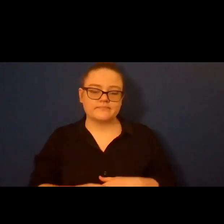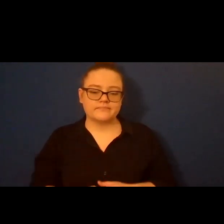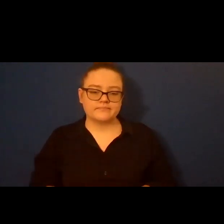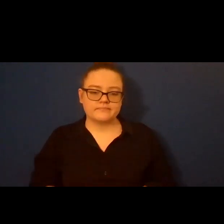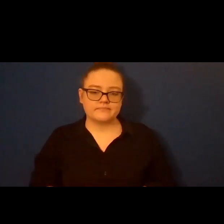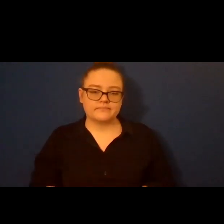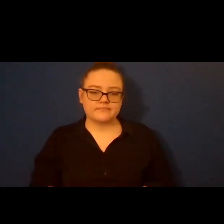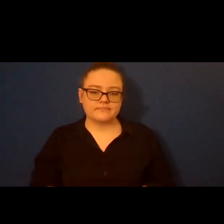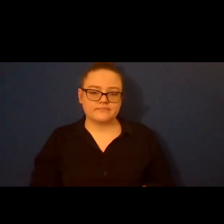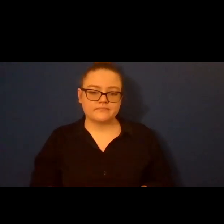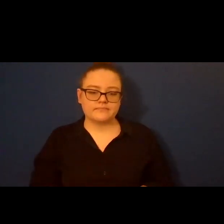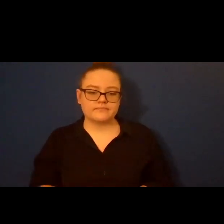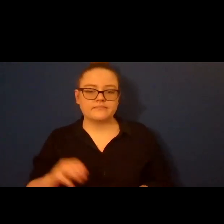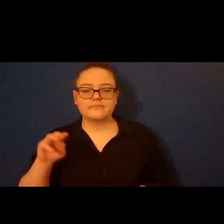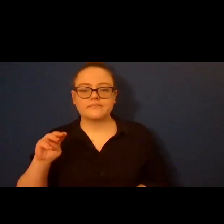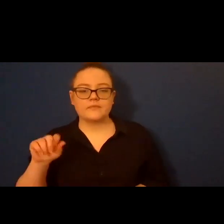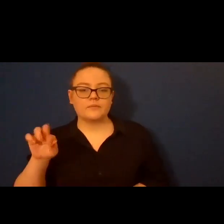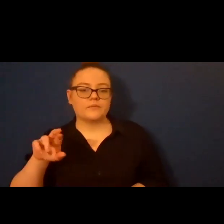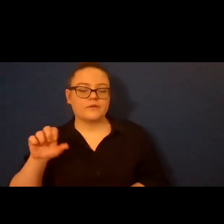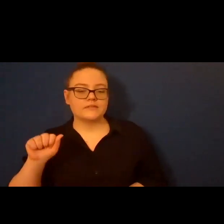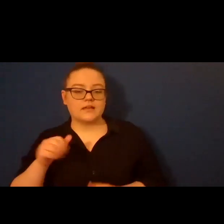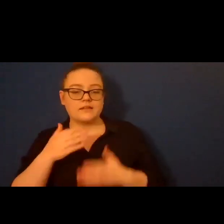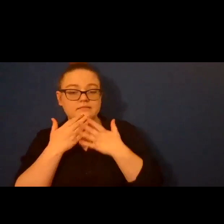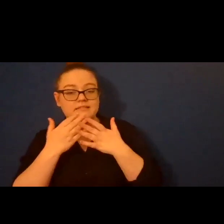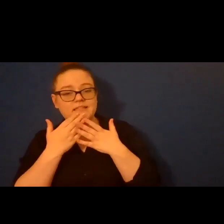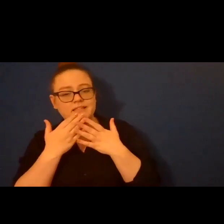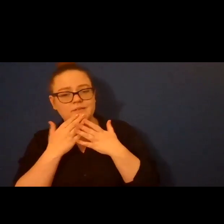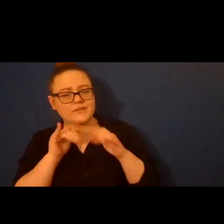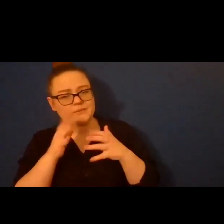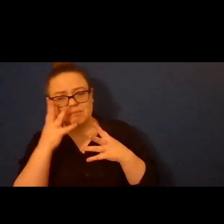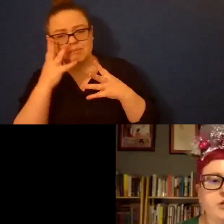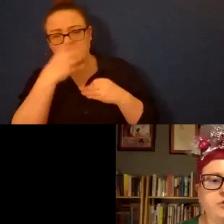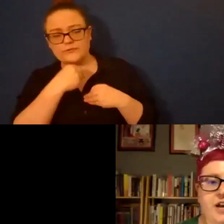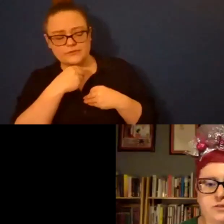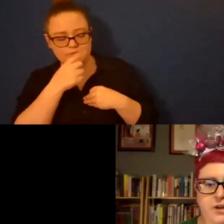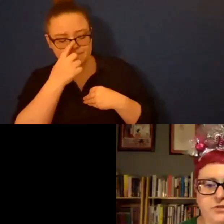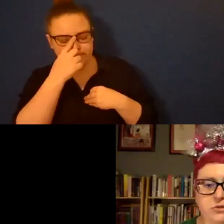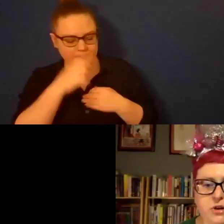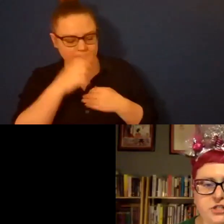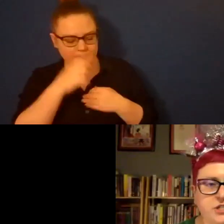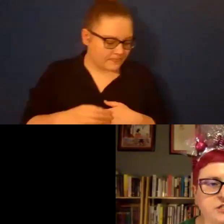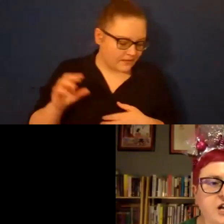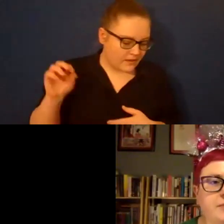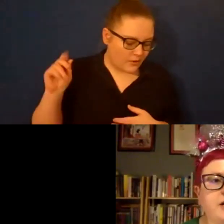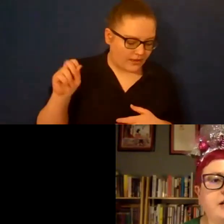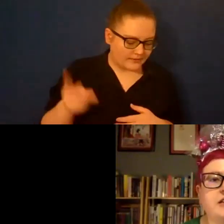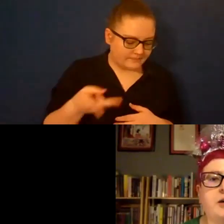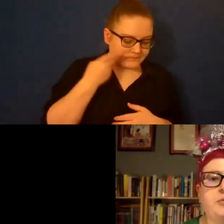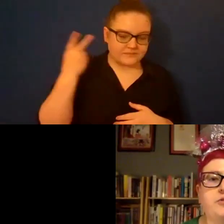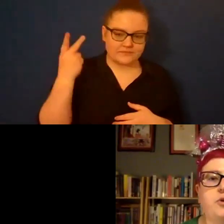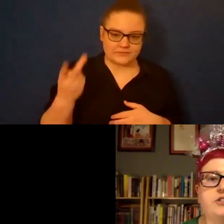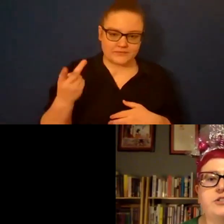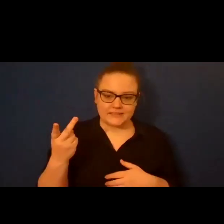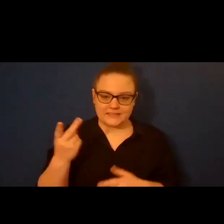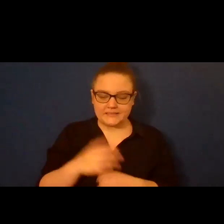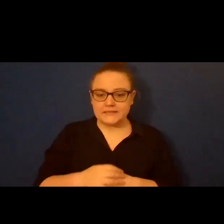Thank you Kaveh that was that was beautiful. Okay so we see we have two questions. I'm going to ask a